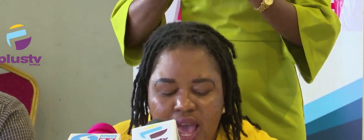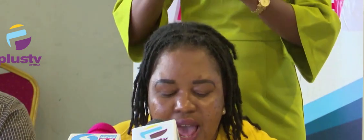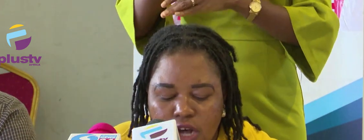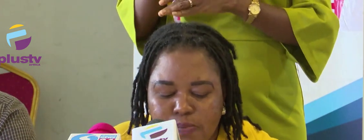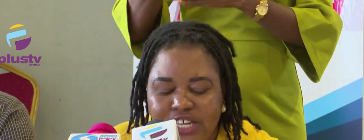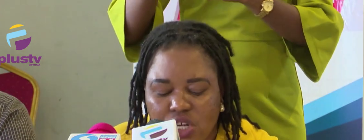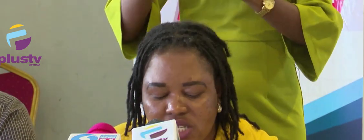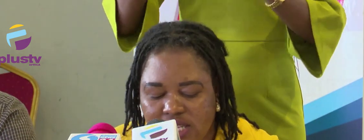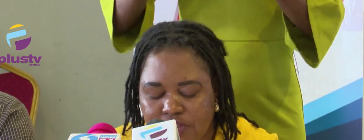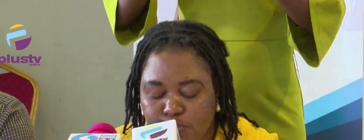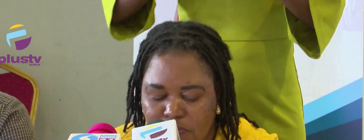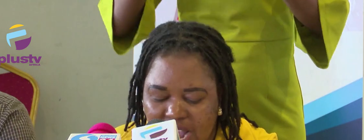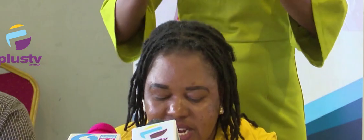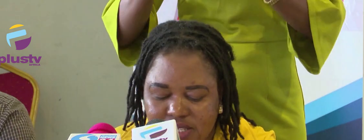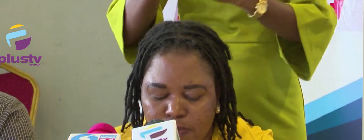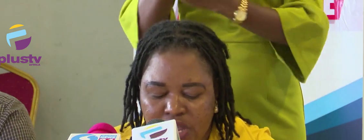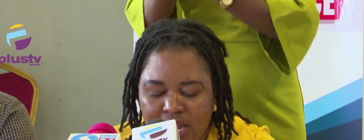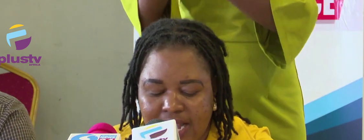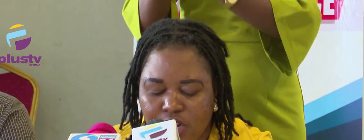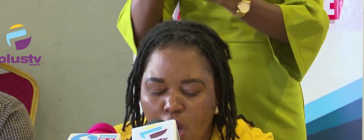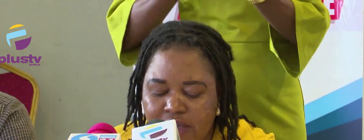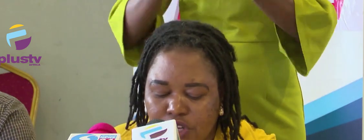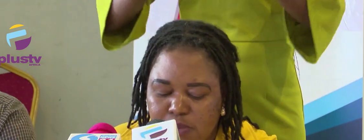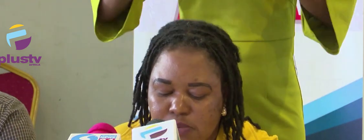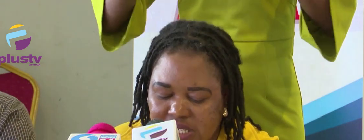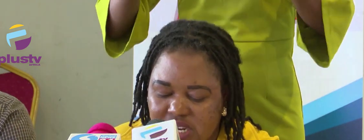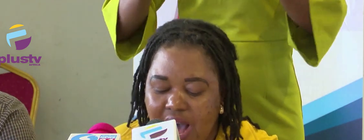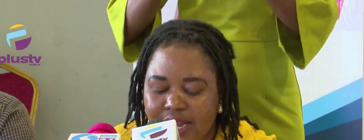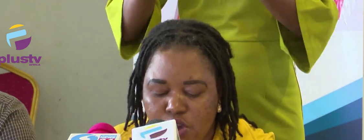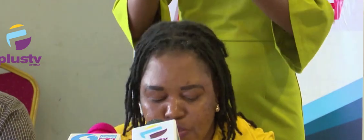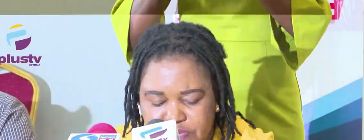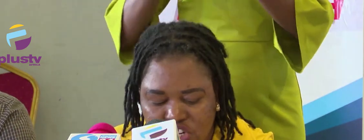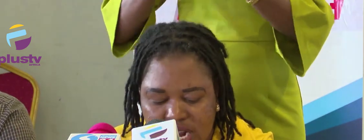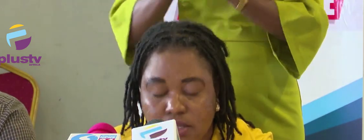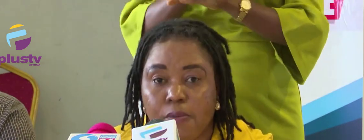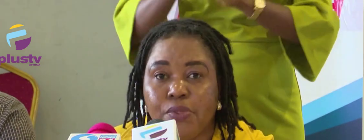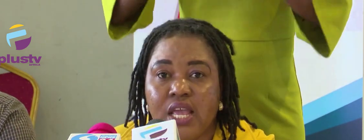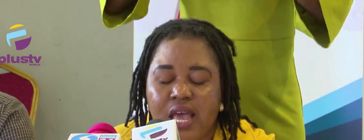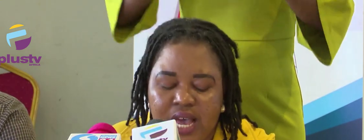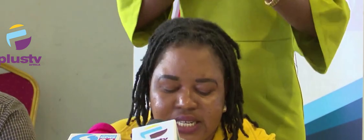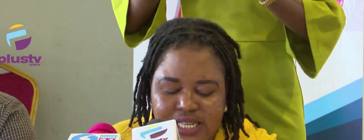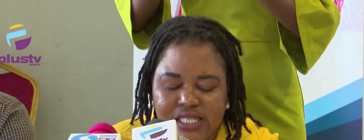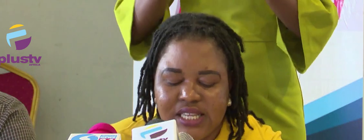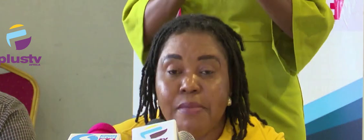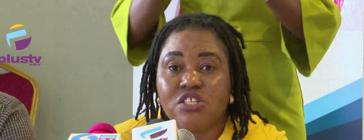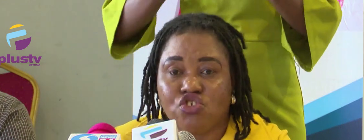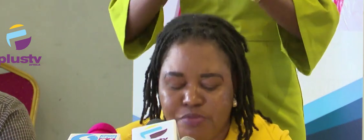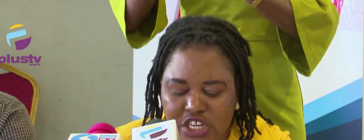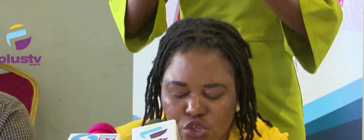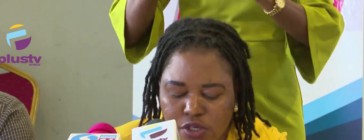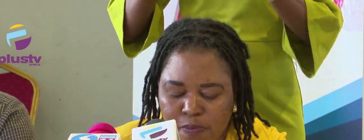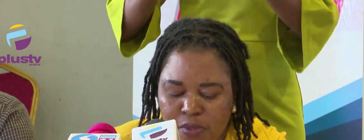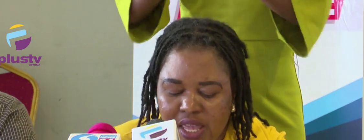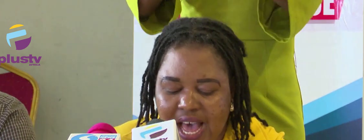held by justice service providers, like the law enforcement personnel and legal professionals. This systemic